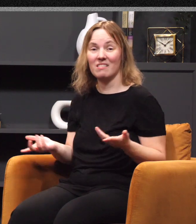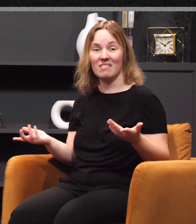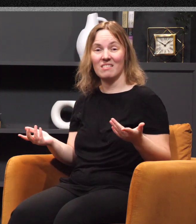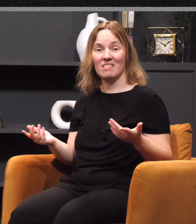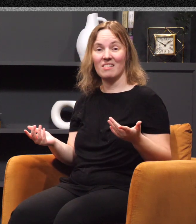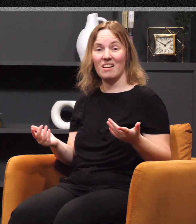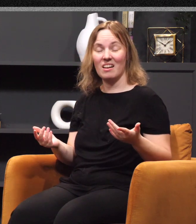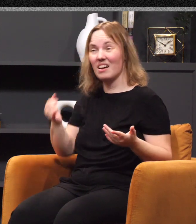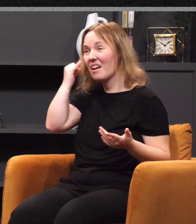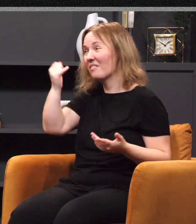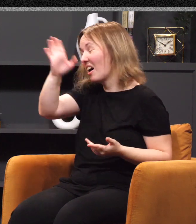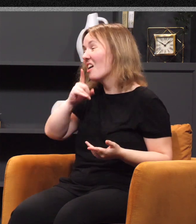Right? If God really loved me.